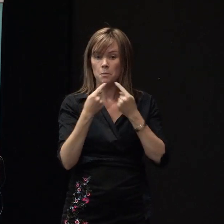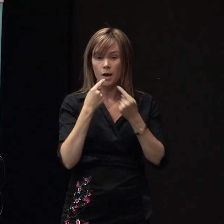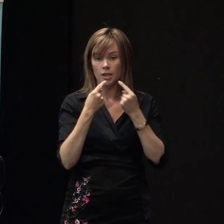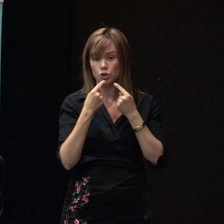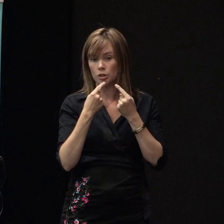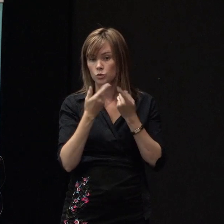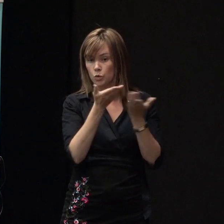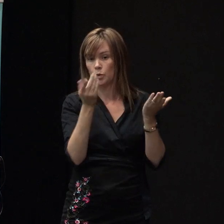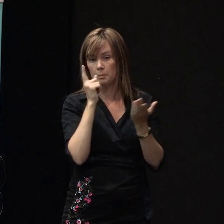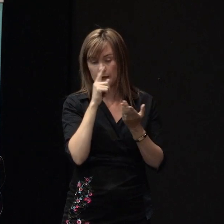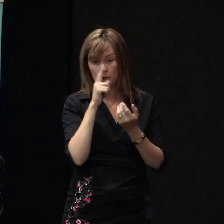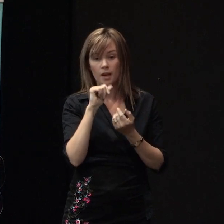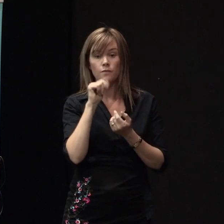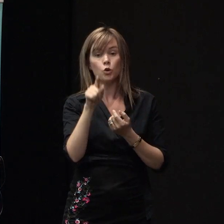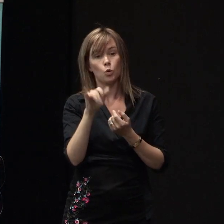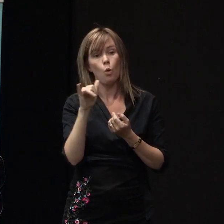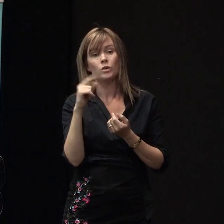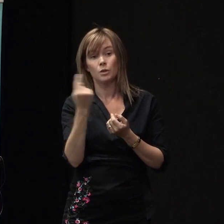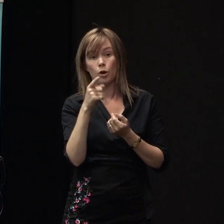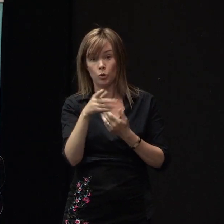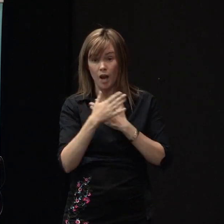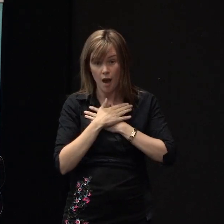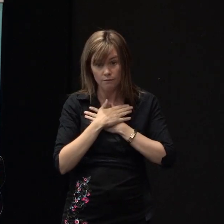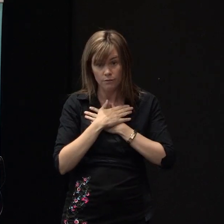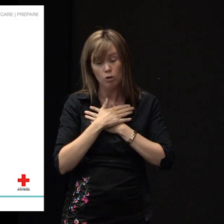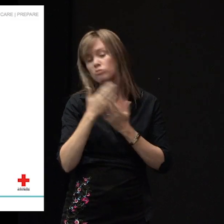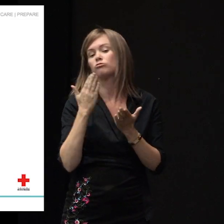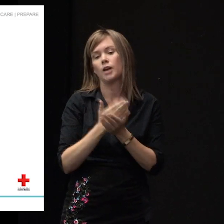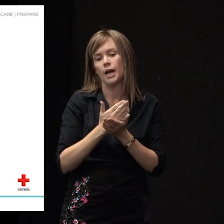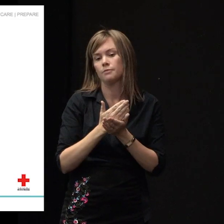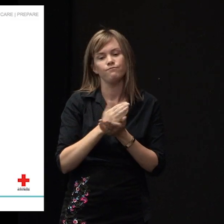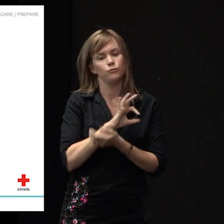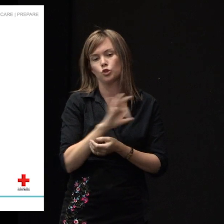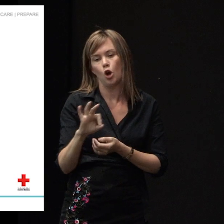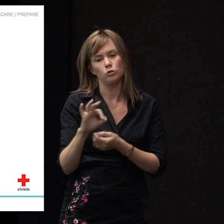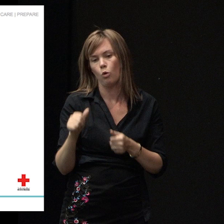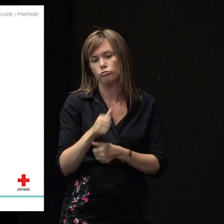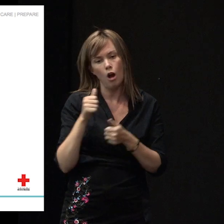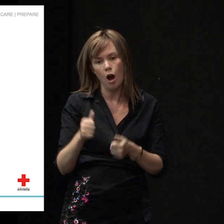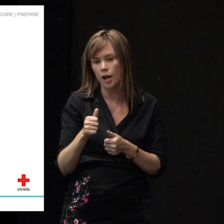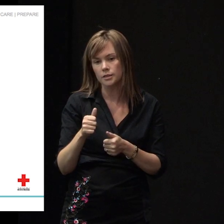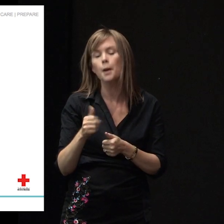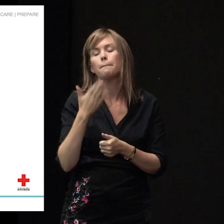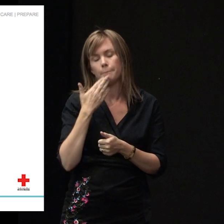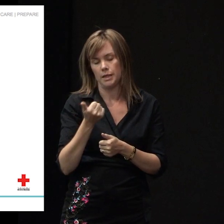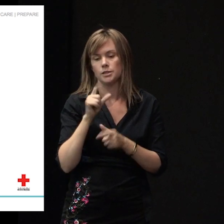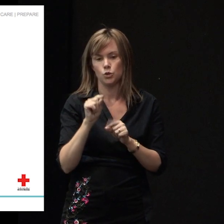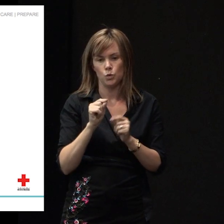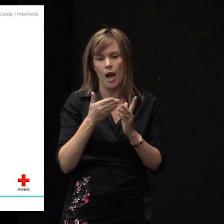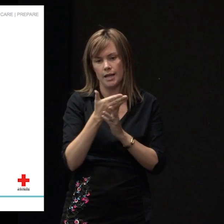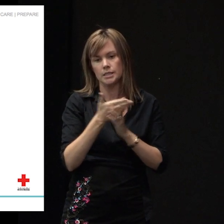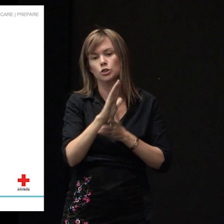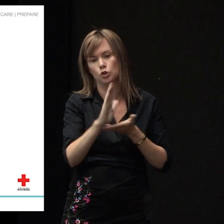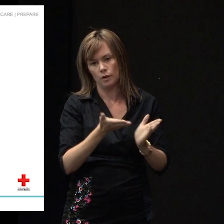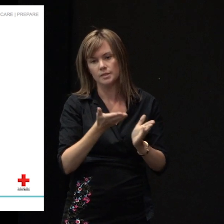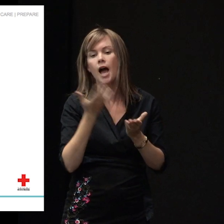if you or someone you love you think is really not alright please do access some services because there are